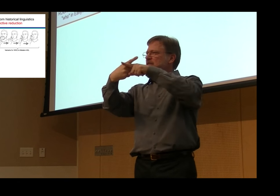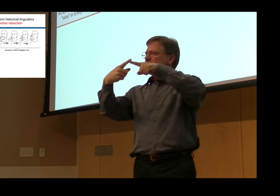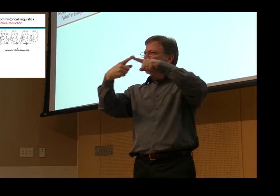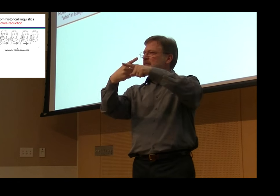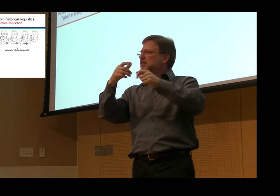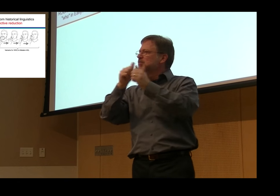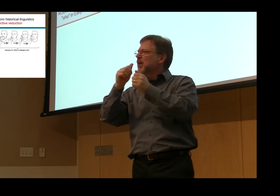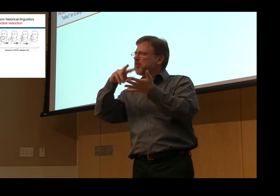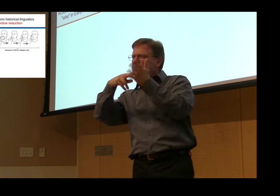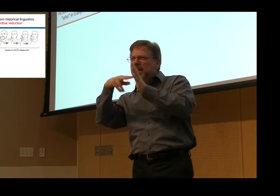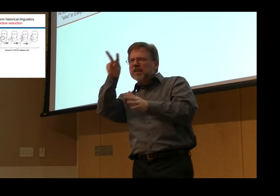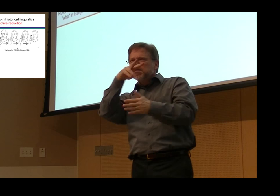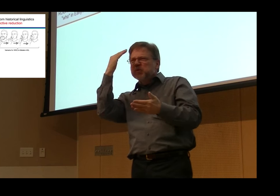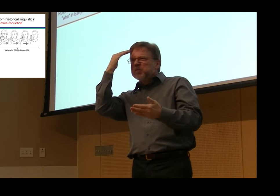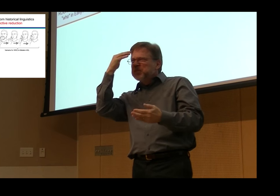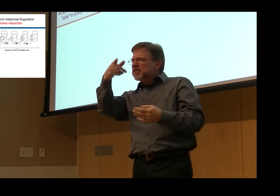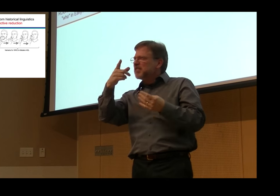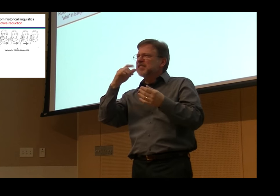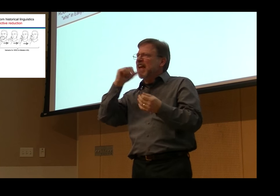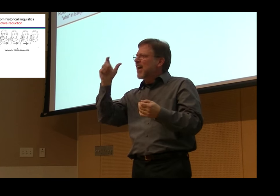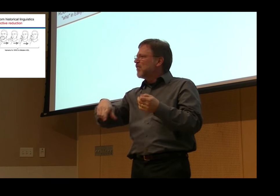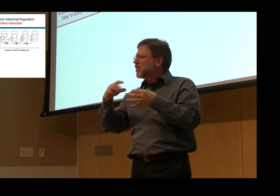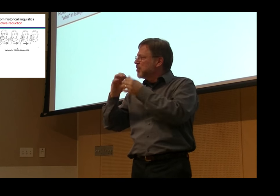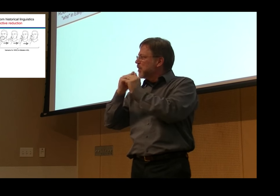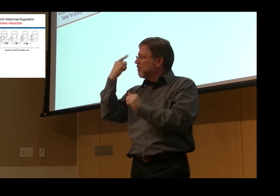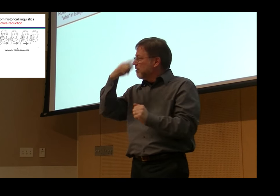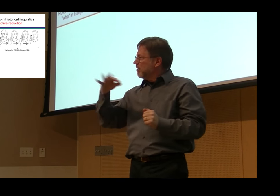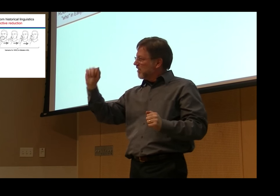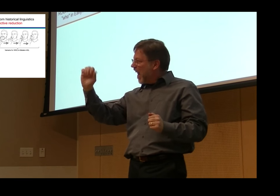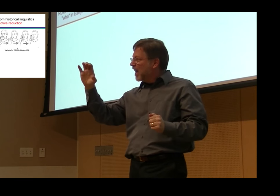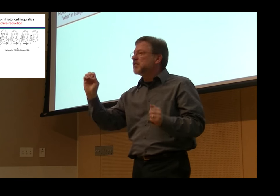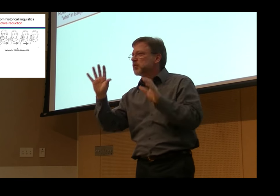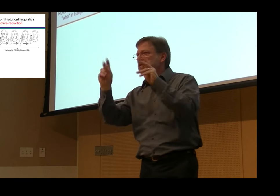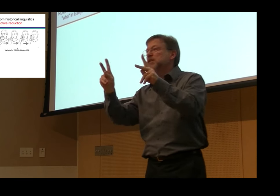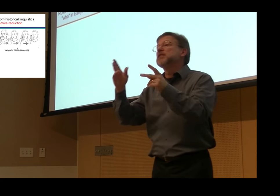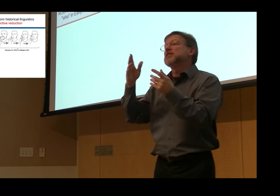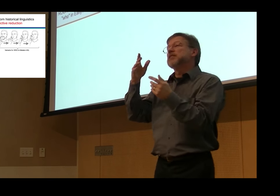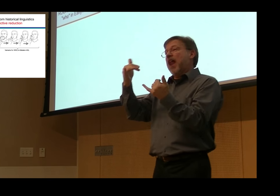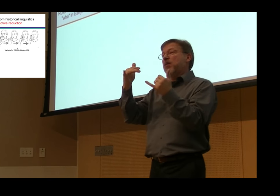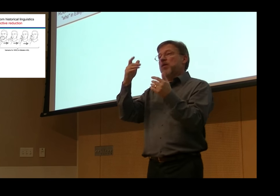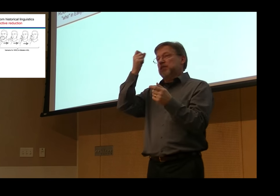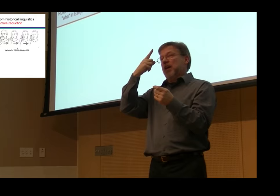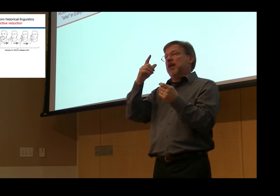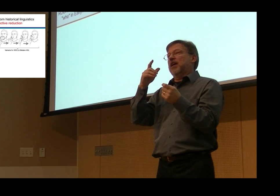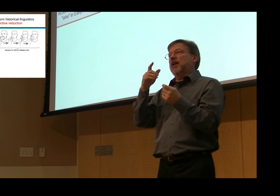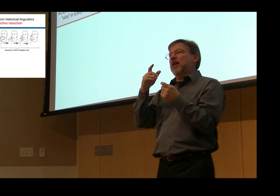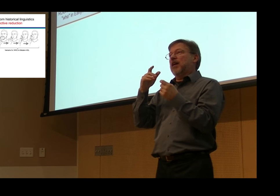However, when we first began recording these signs, we